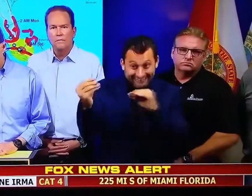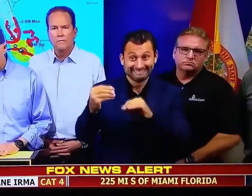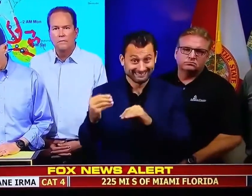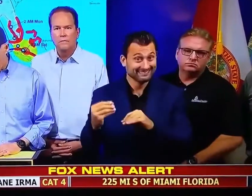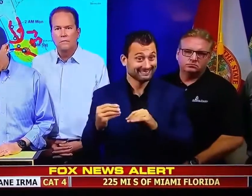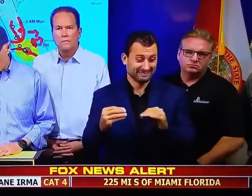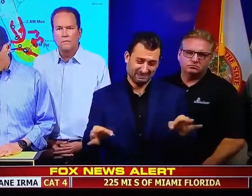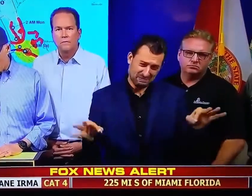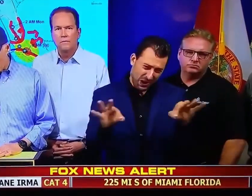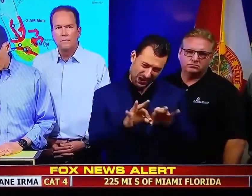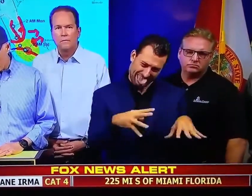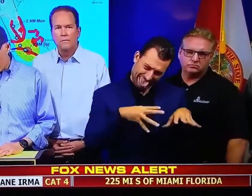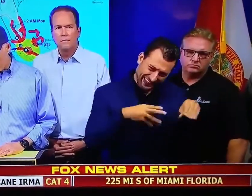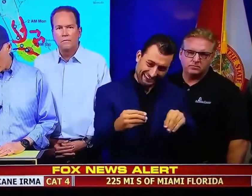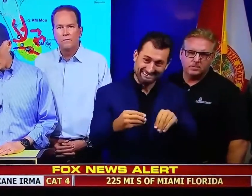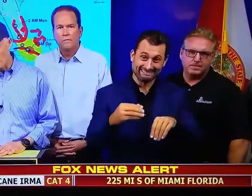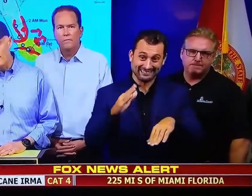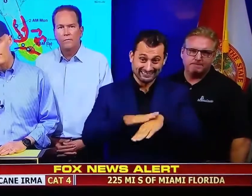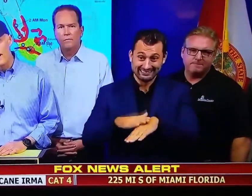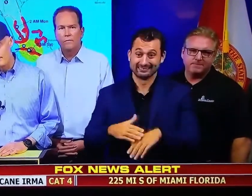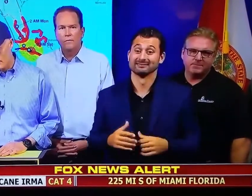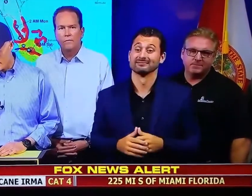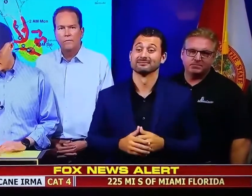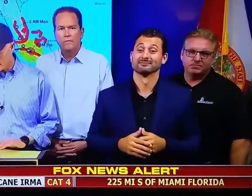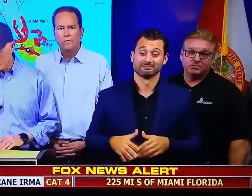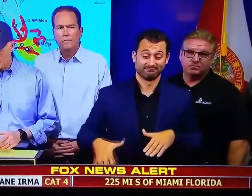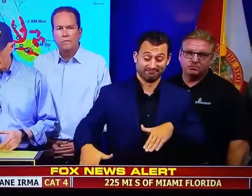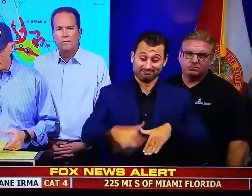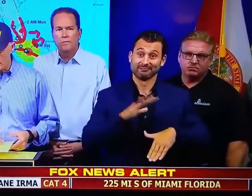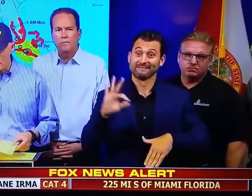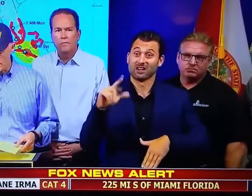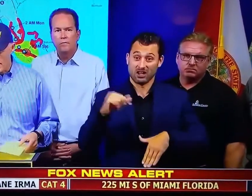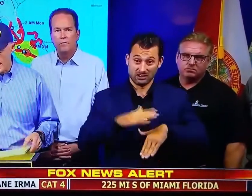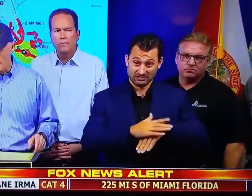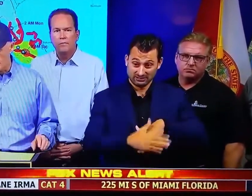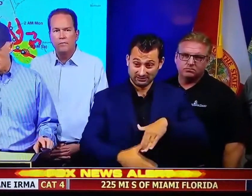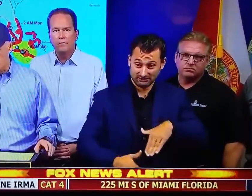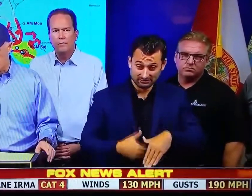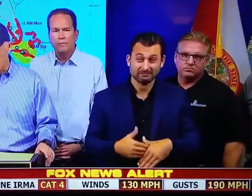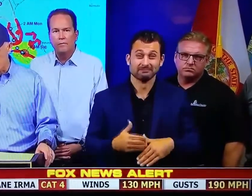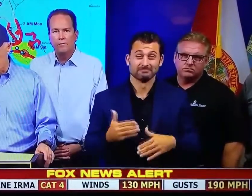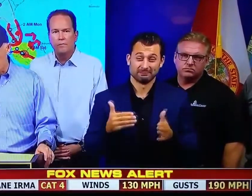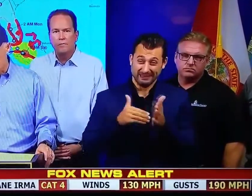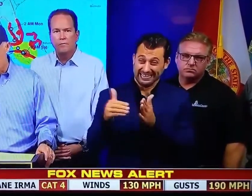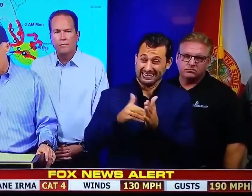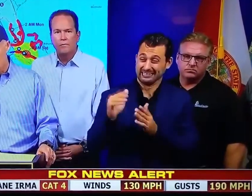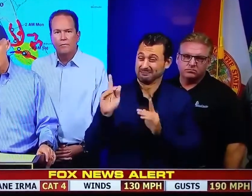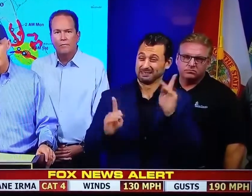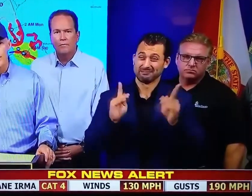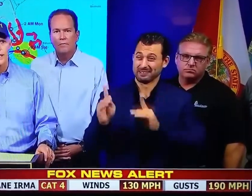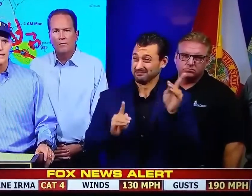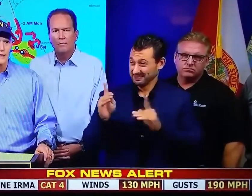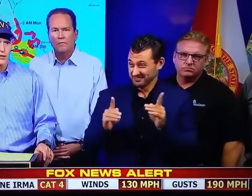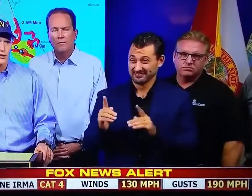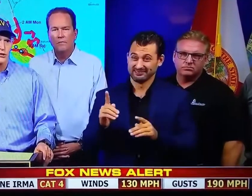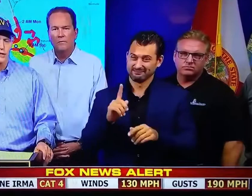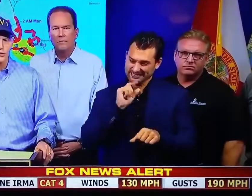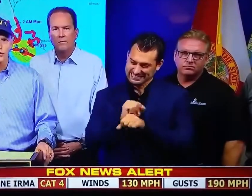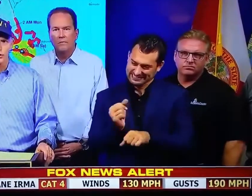Evacuations are in place across the state. More than 5.6 million Floridians have been ordered to evacuate. You need to listen to